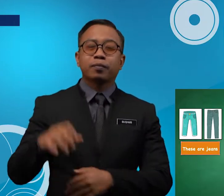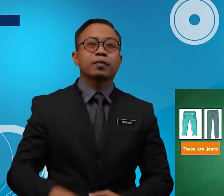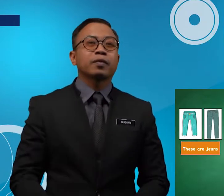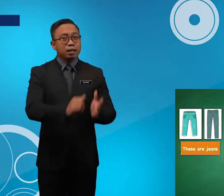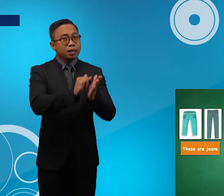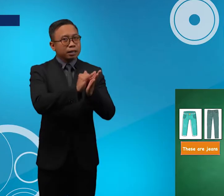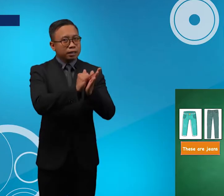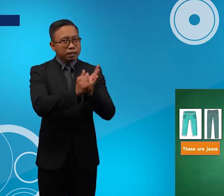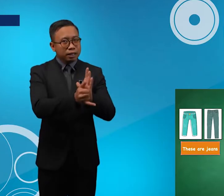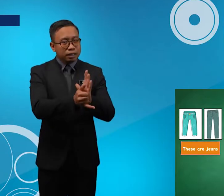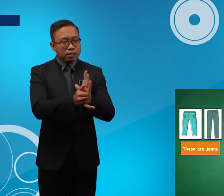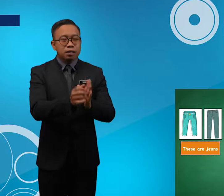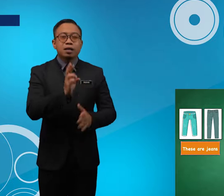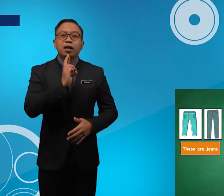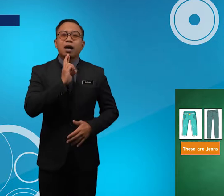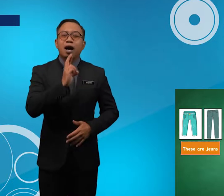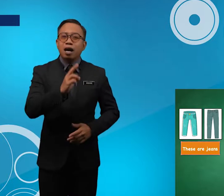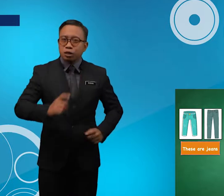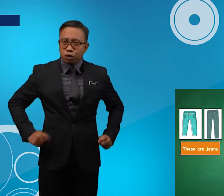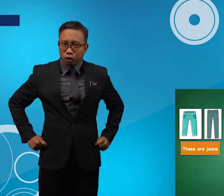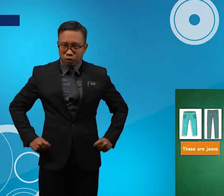These Are Shorts